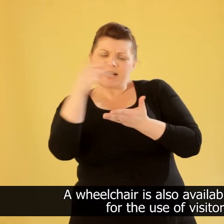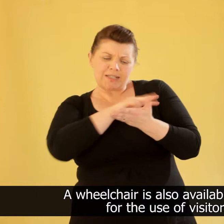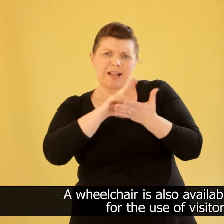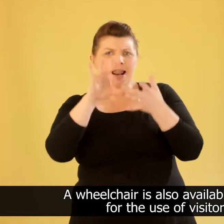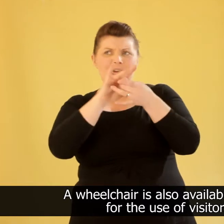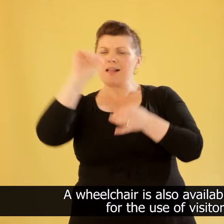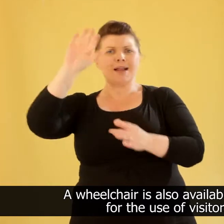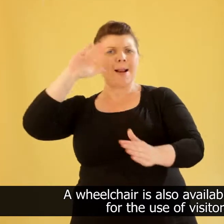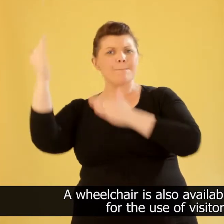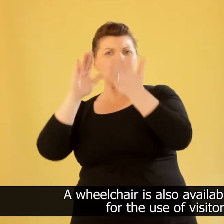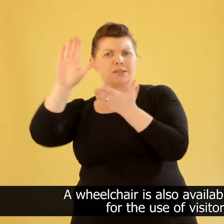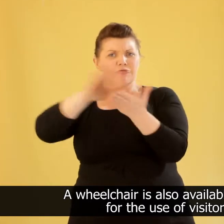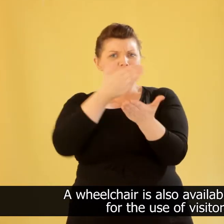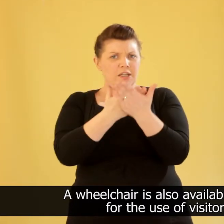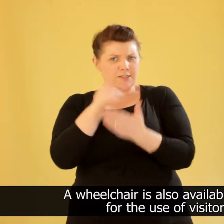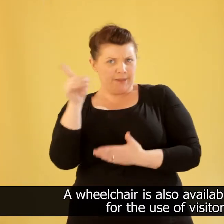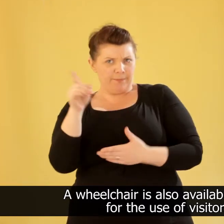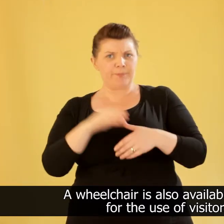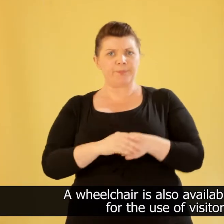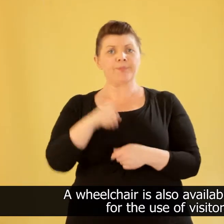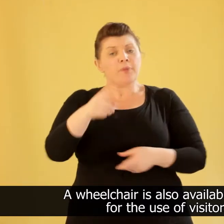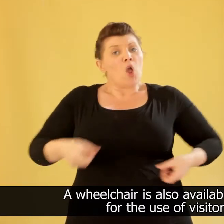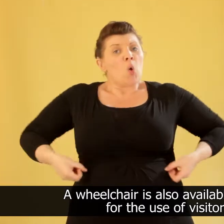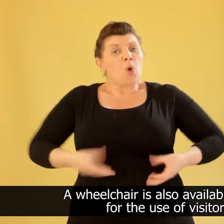is also available on site for the use of visitors.